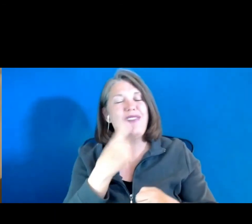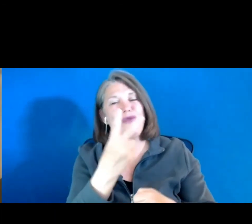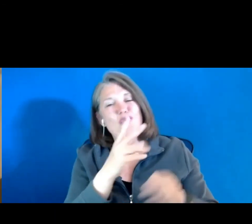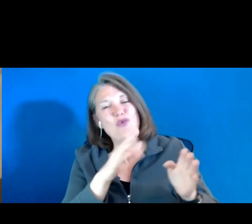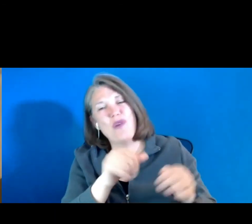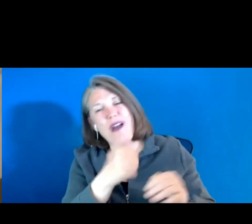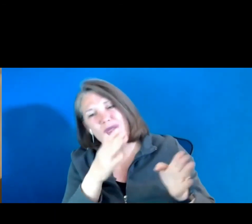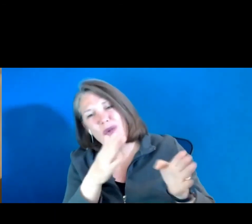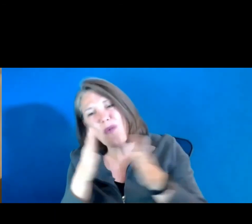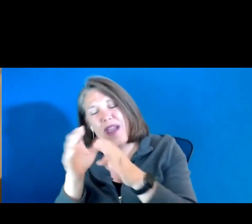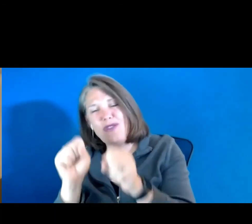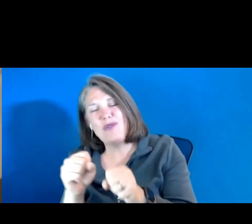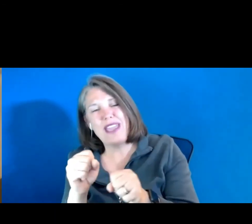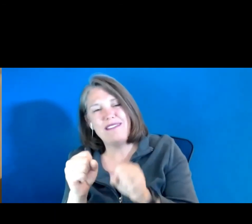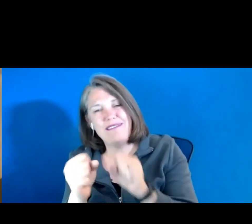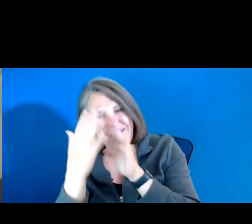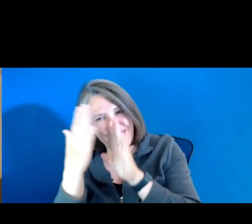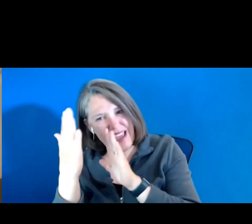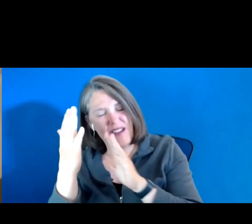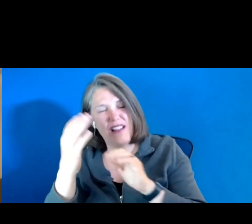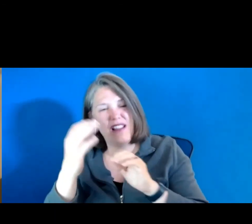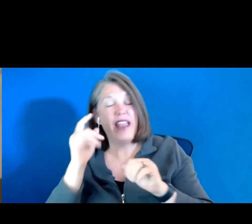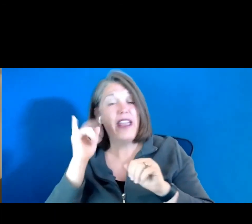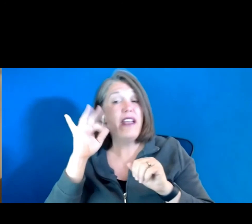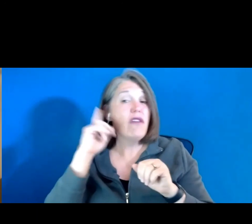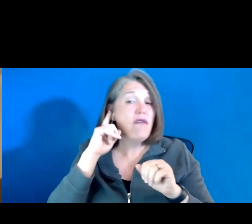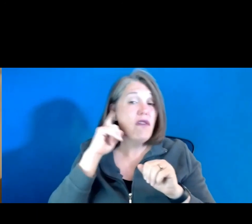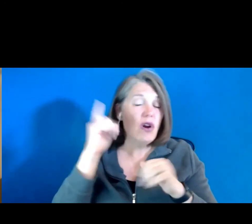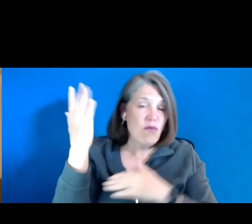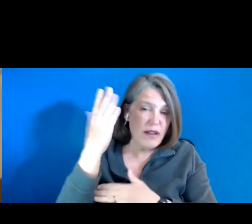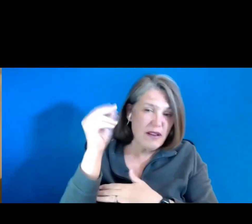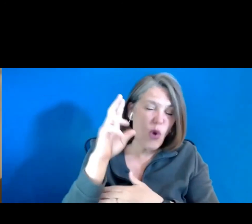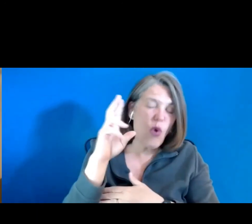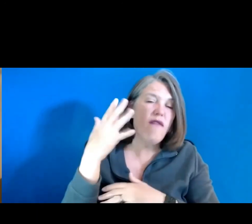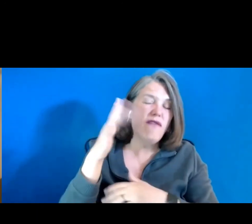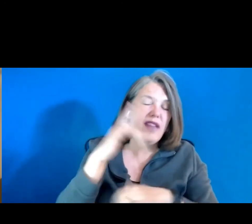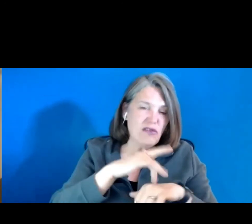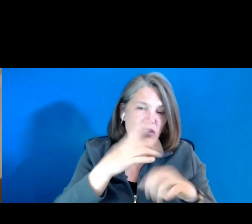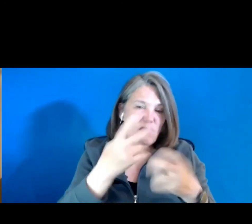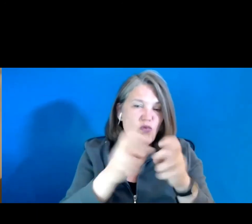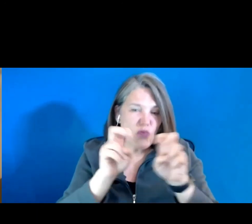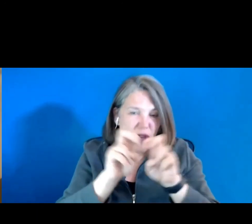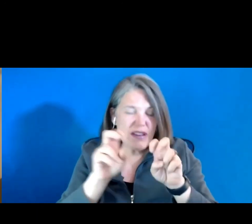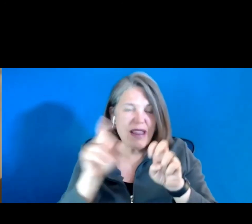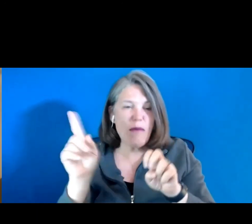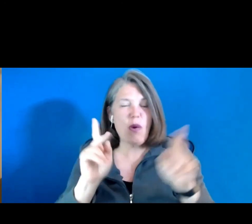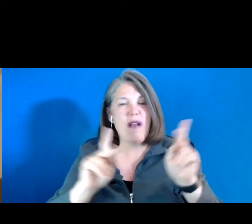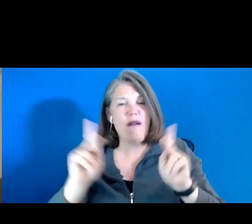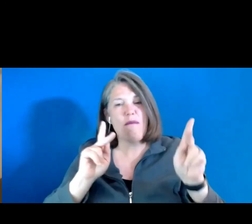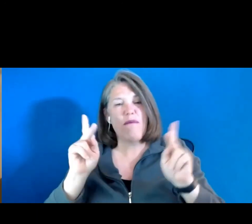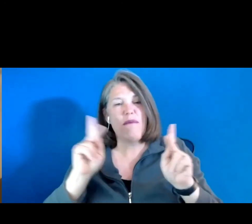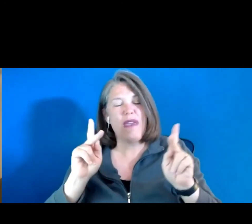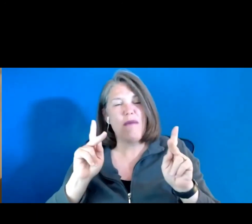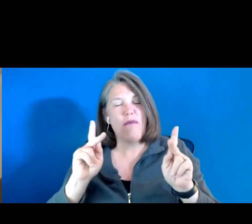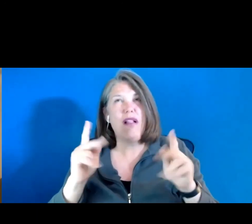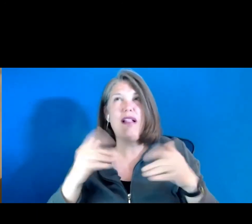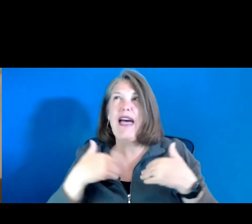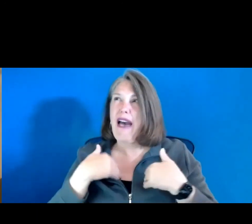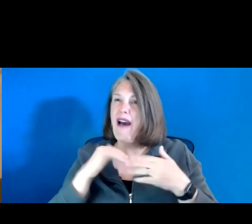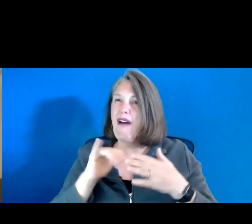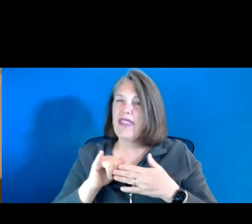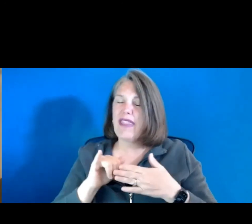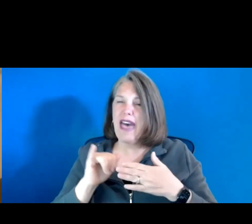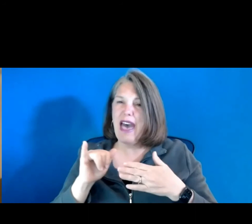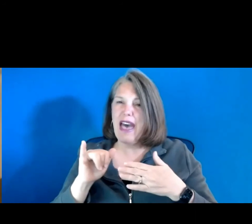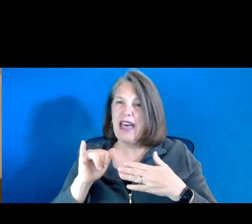that. If you've heard, uh, presentations, or been in a round table where people have that set